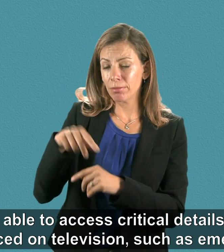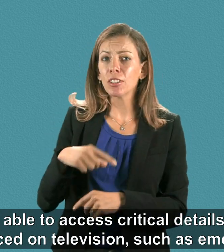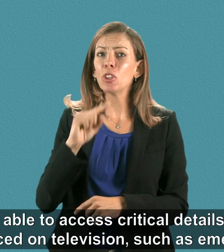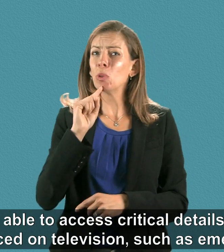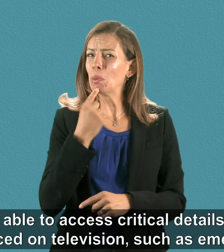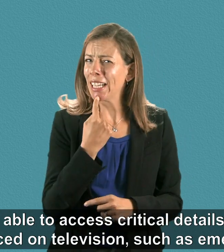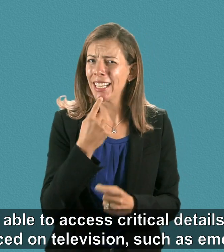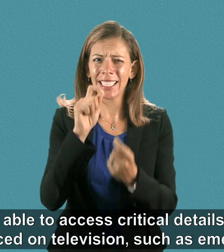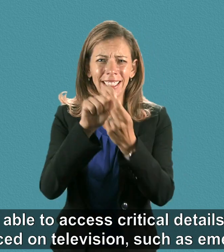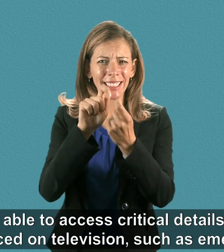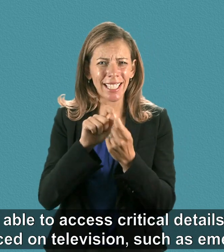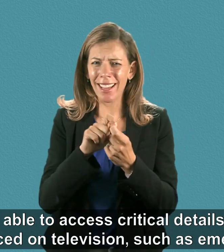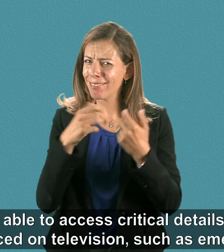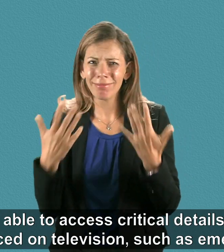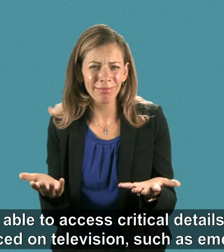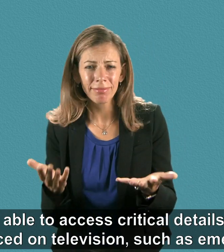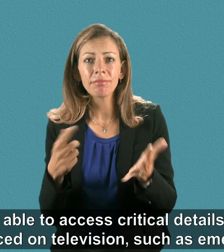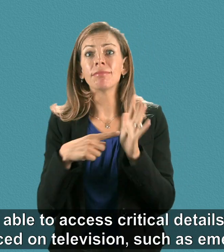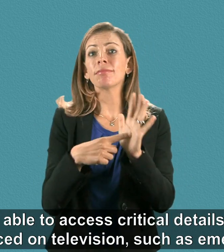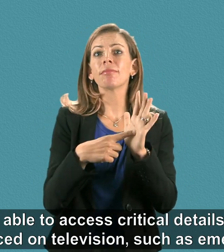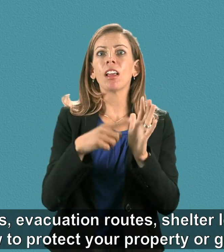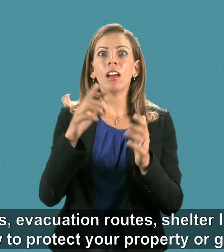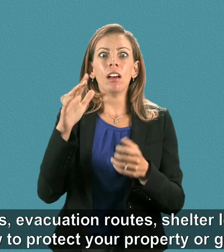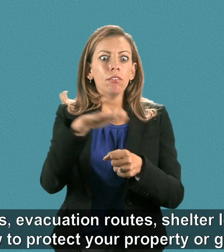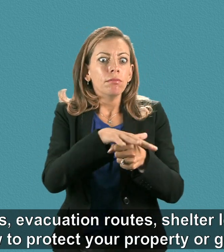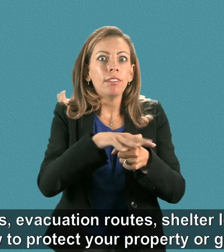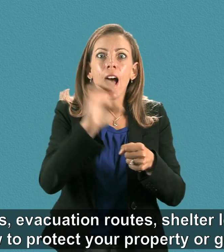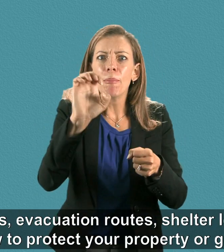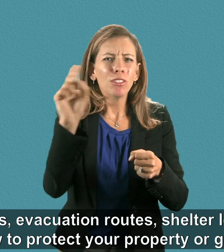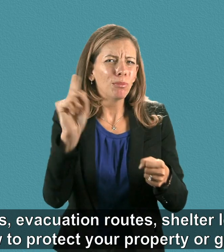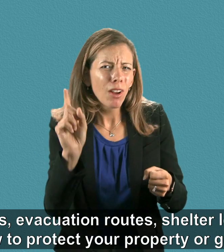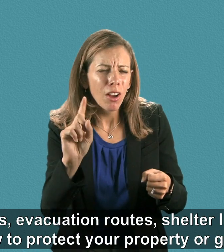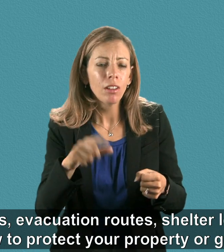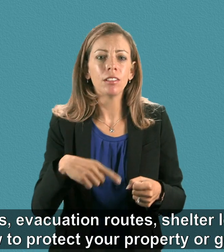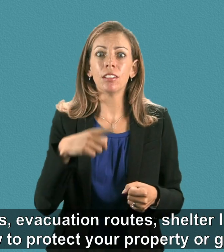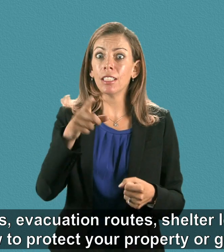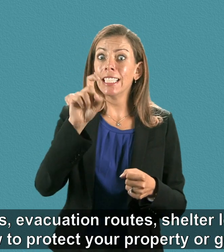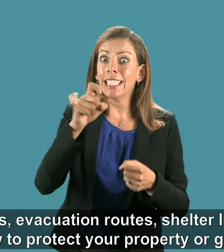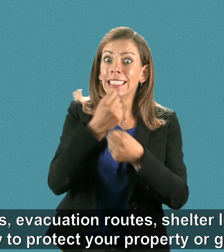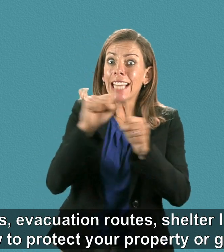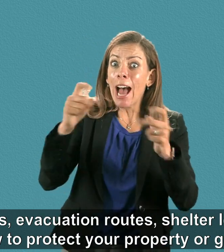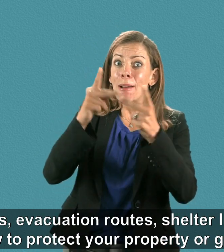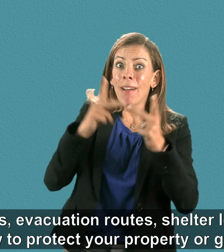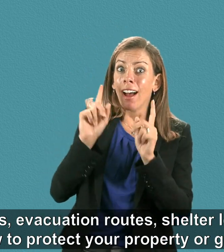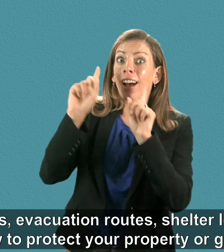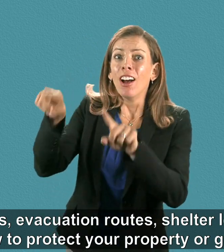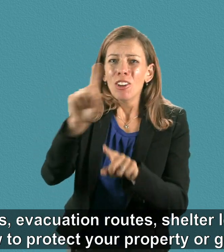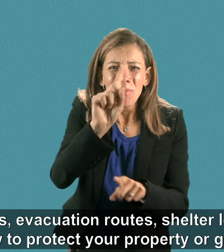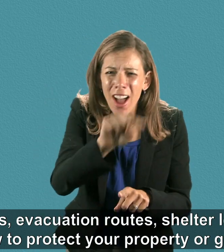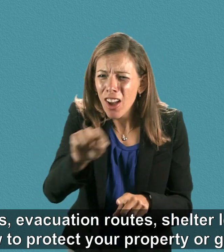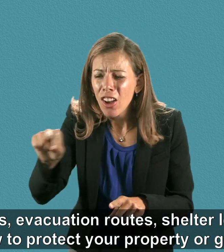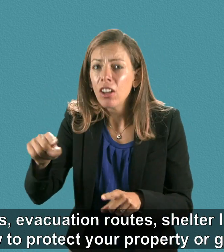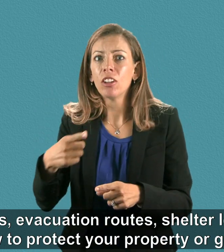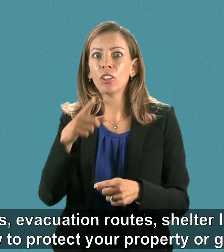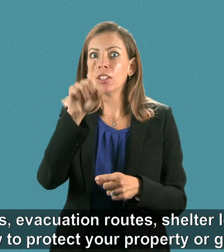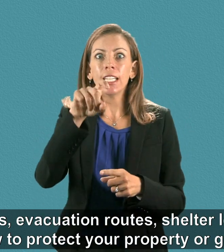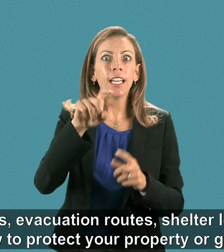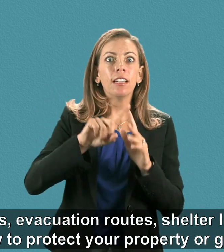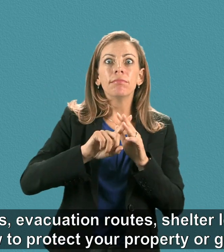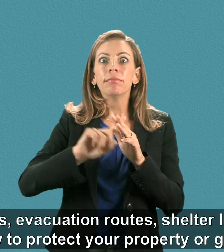such as emergency locations, evacuation routes, shelter locations, and